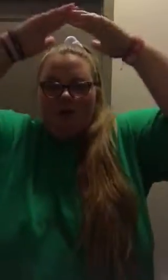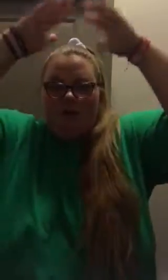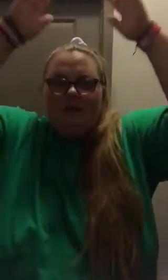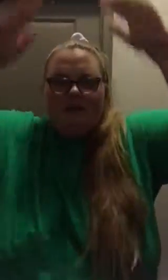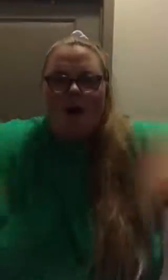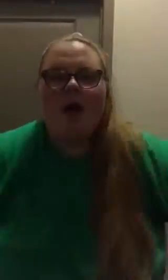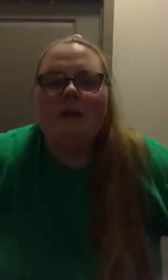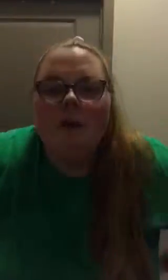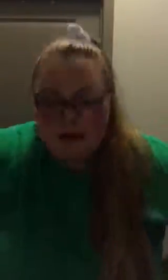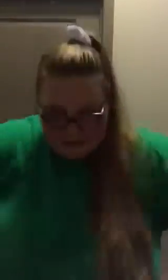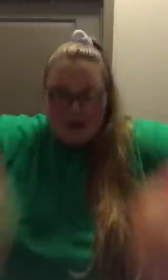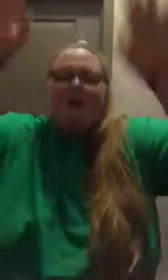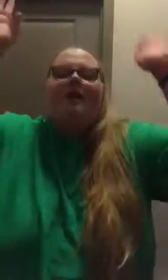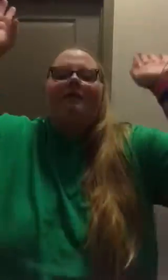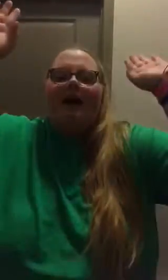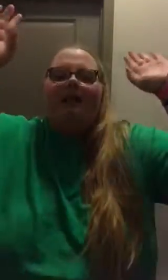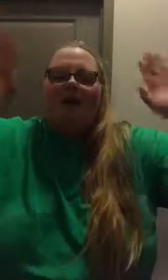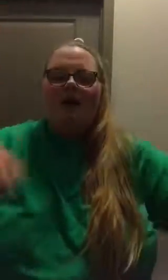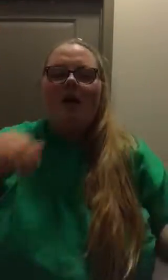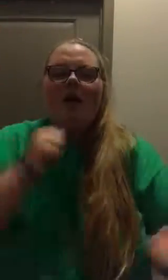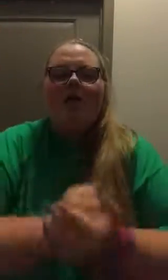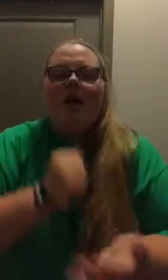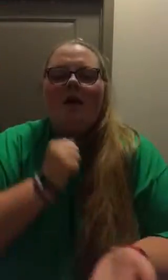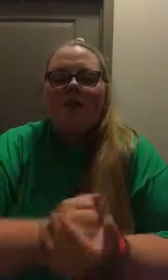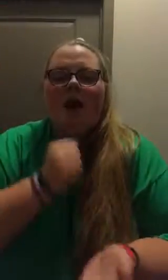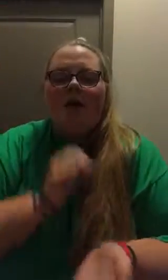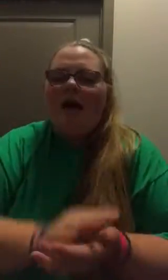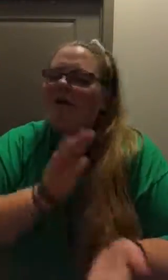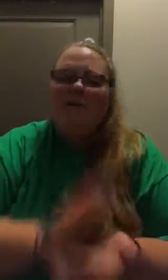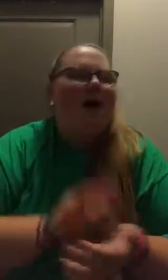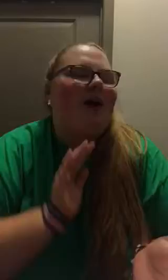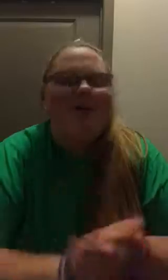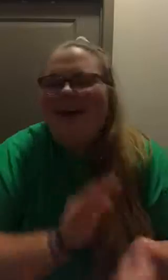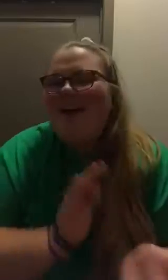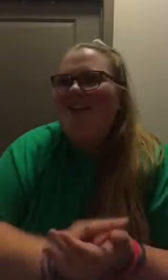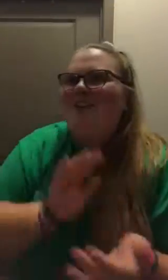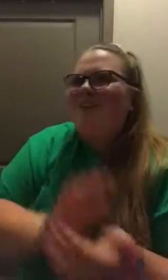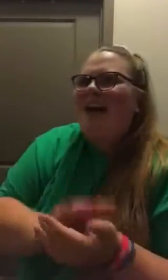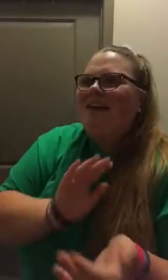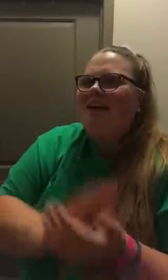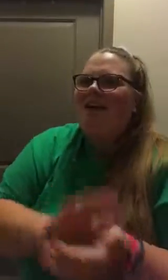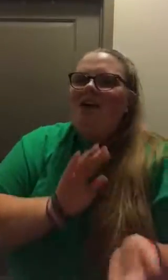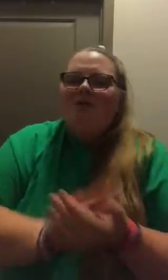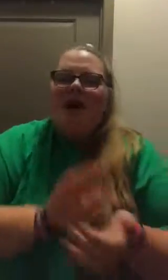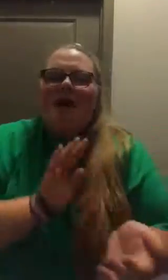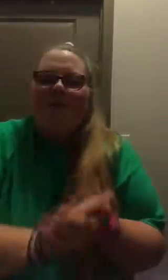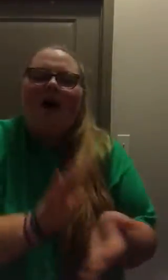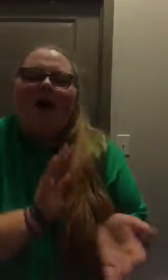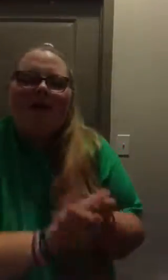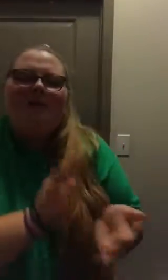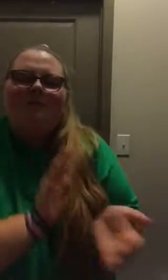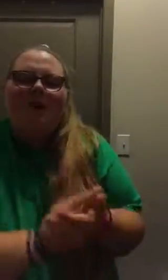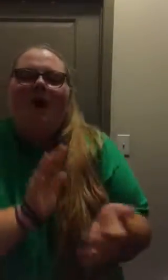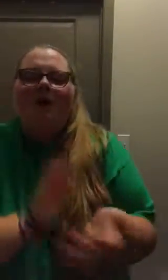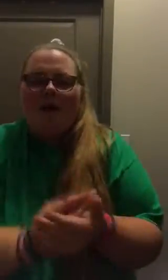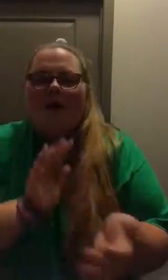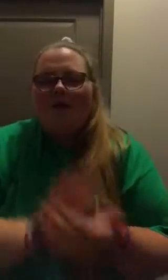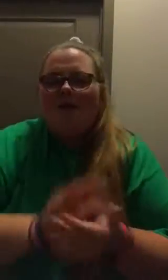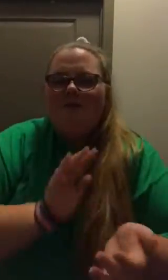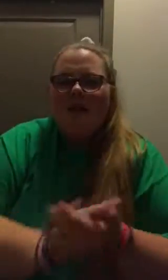and the trees and the bog and the bog's down in the valley y'all rare bog ratlin bog way down in the valley y'all Rare bog, rattling bog, way down in the